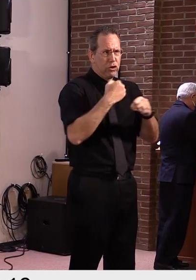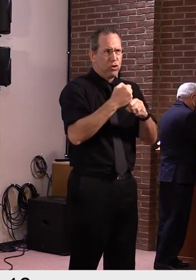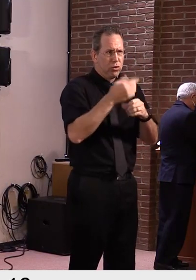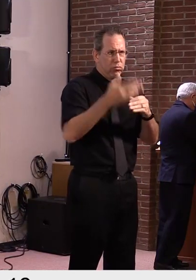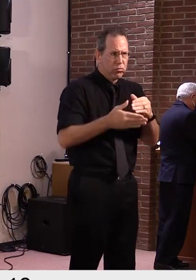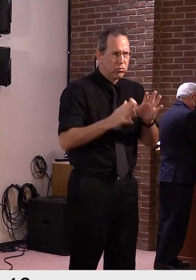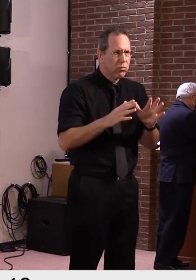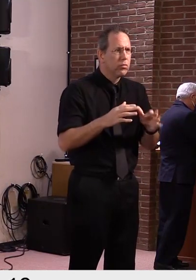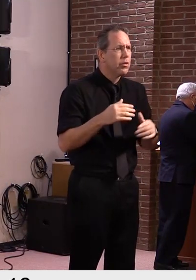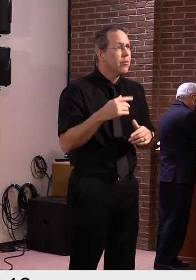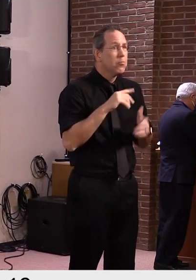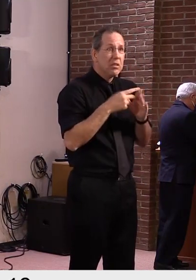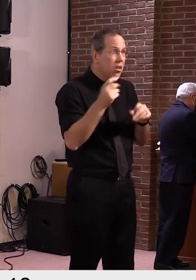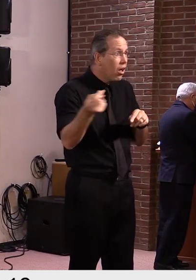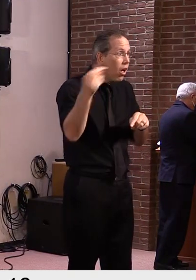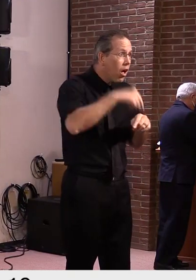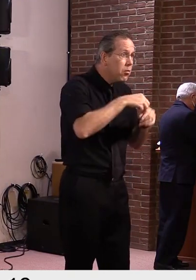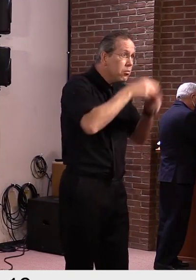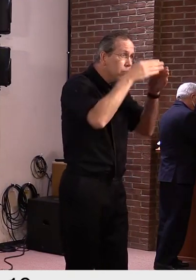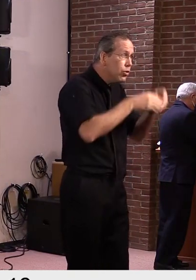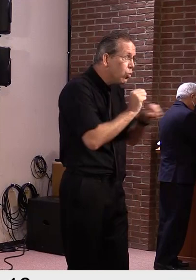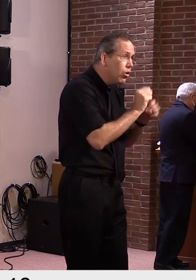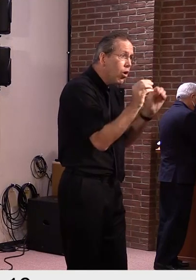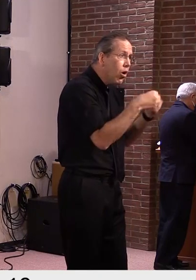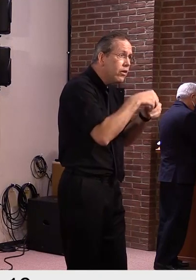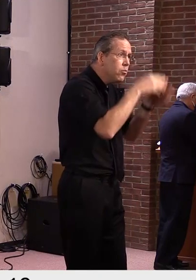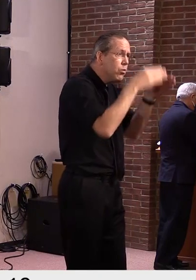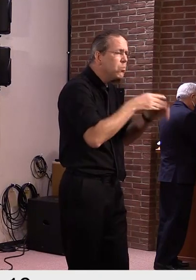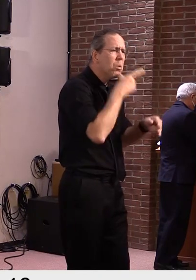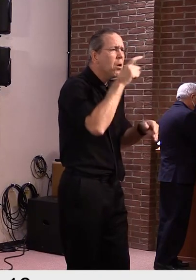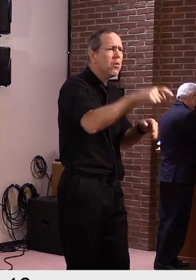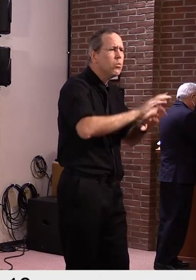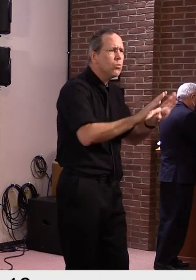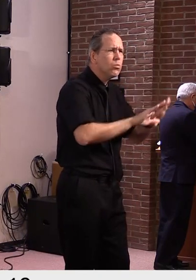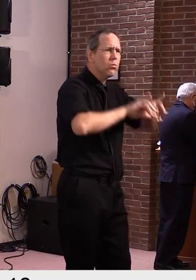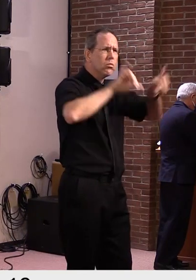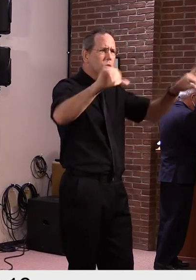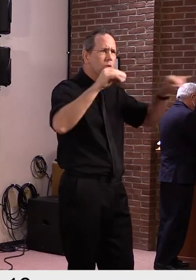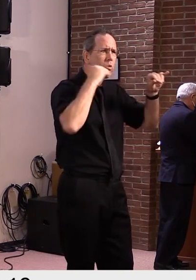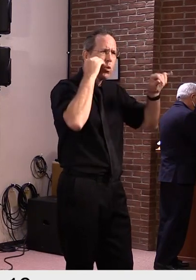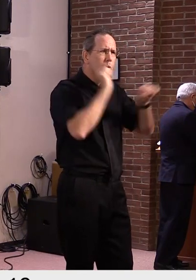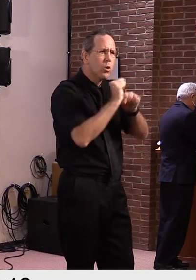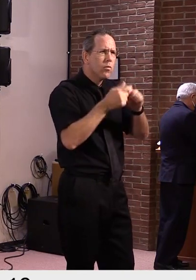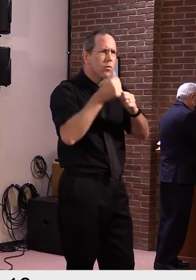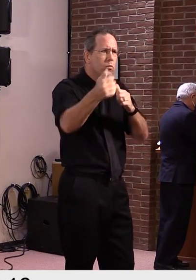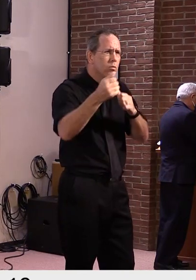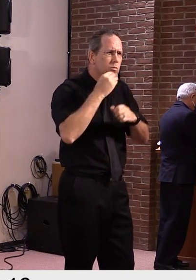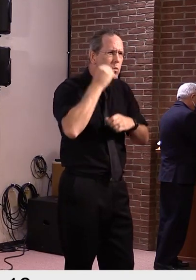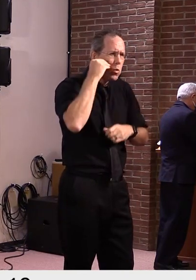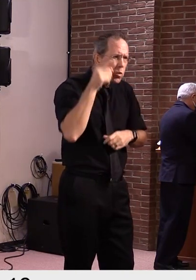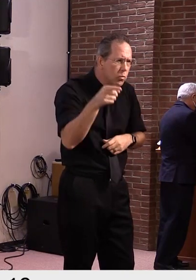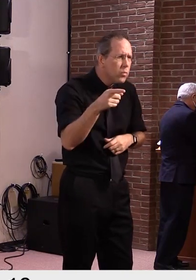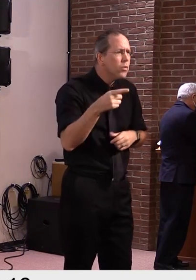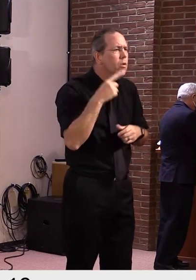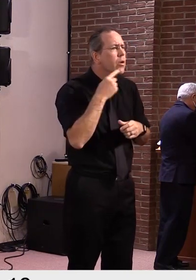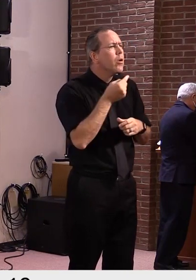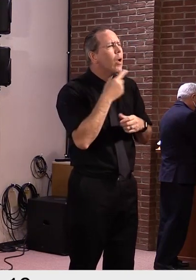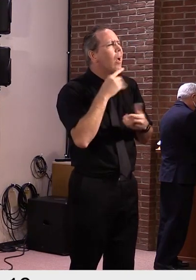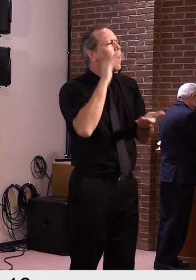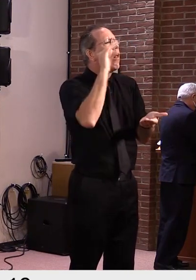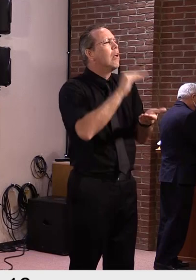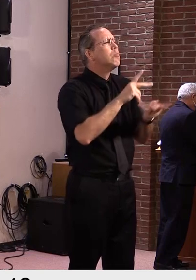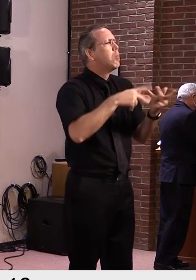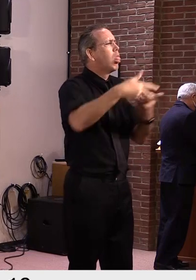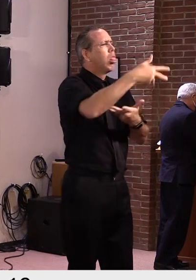It's because it's an opportunity to significantly reduce the number of person-to-person contacts which will keep the risk lower